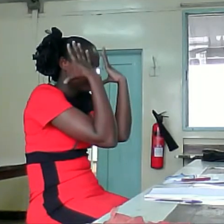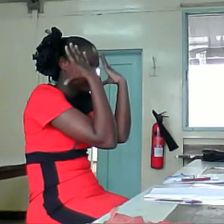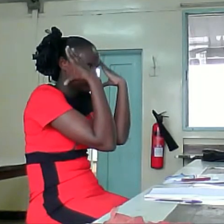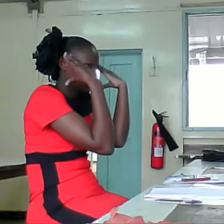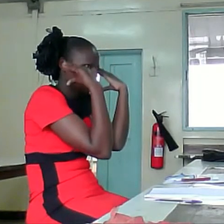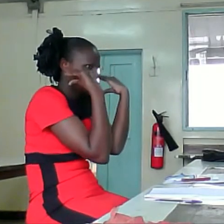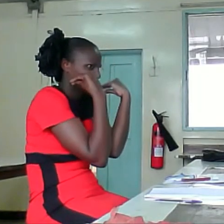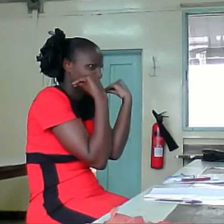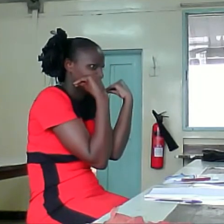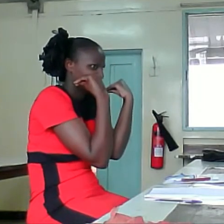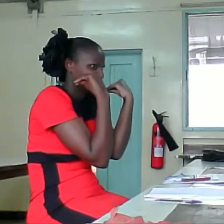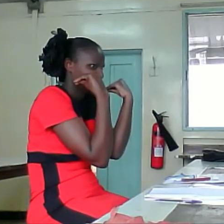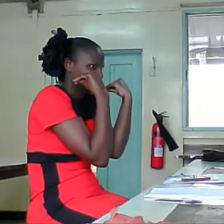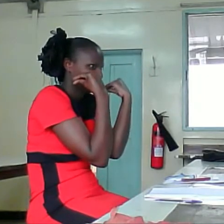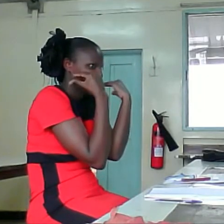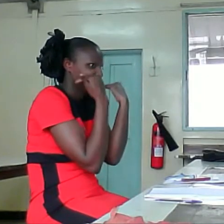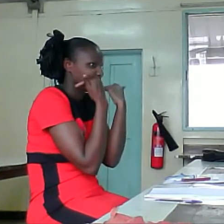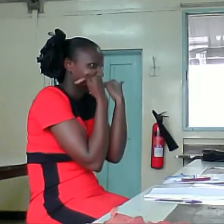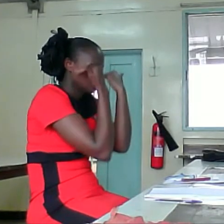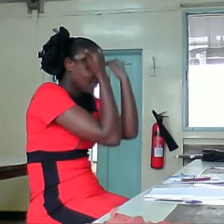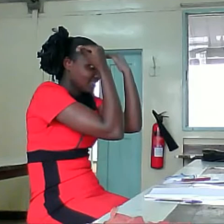stress. Stress.